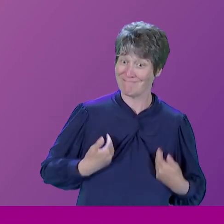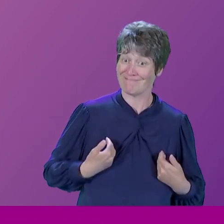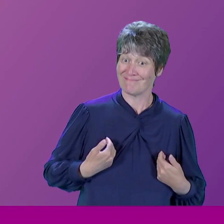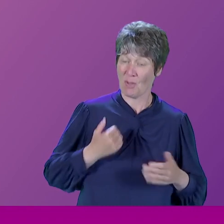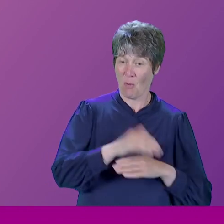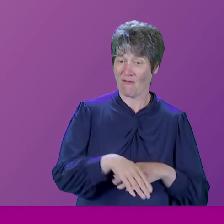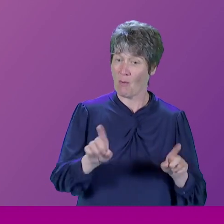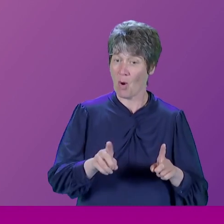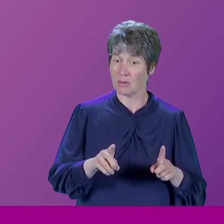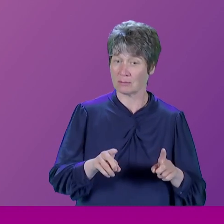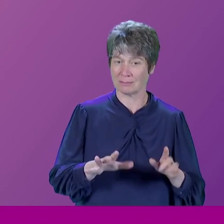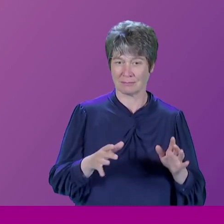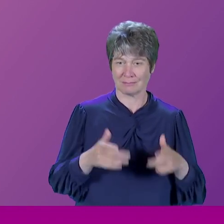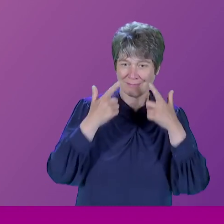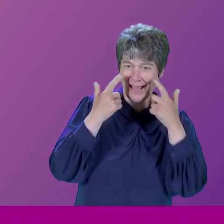words.